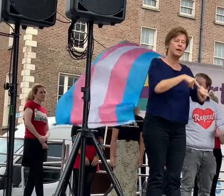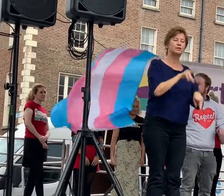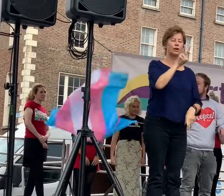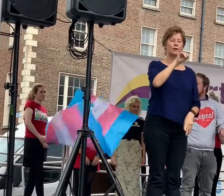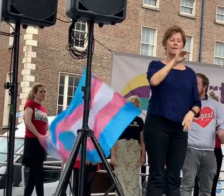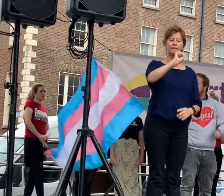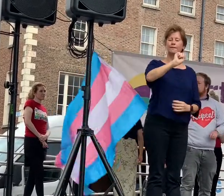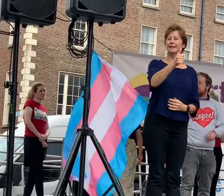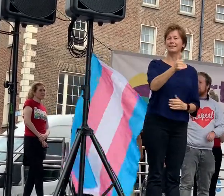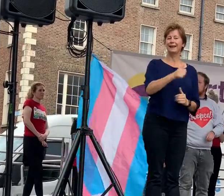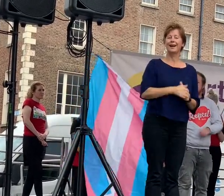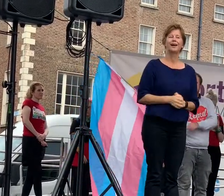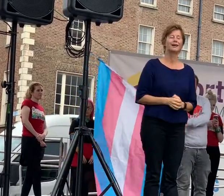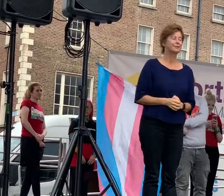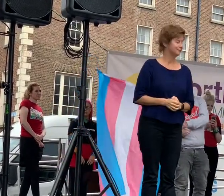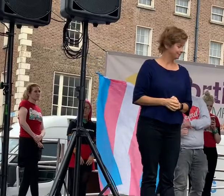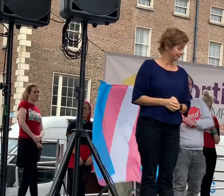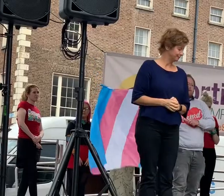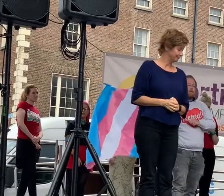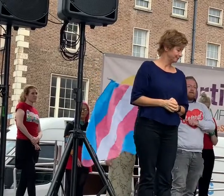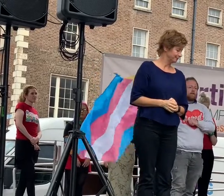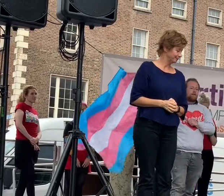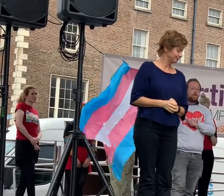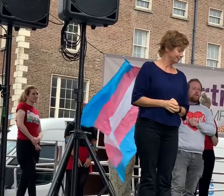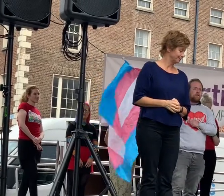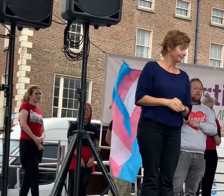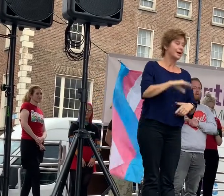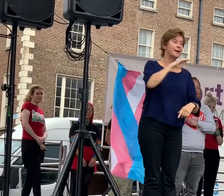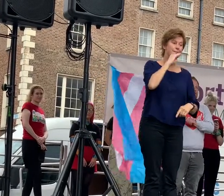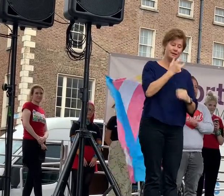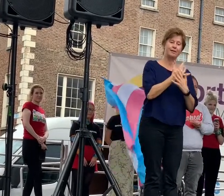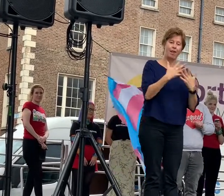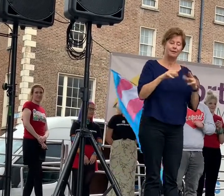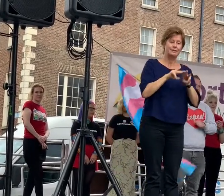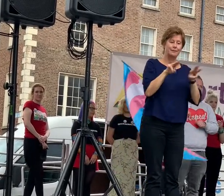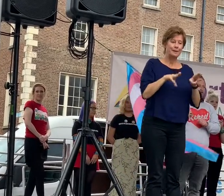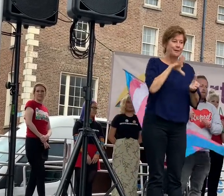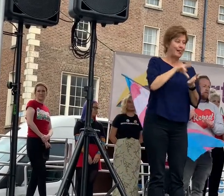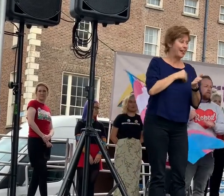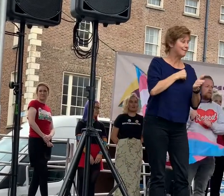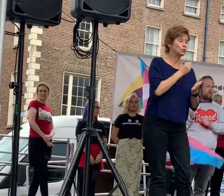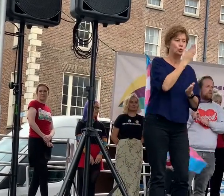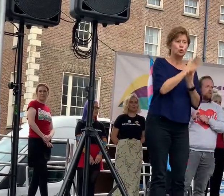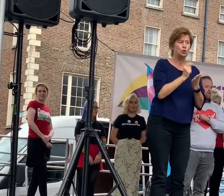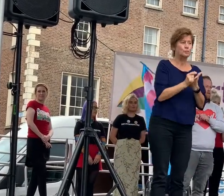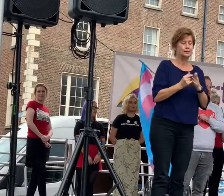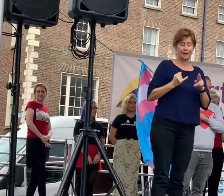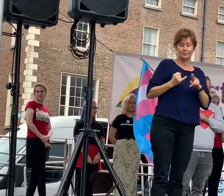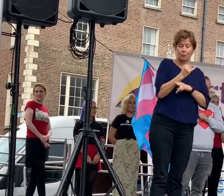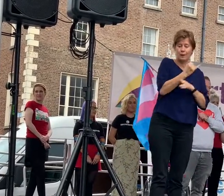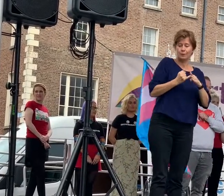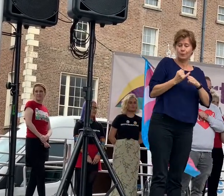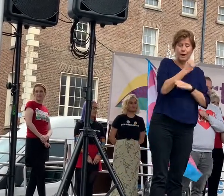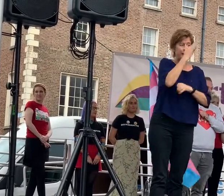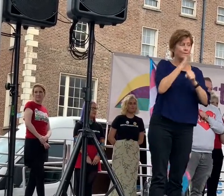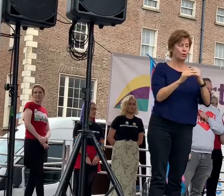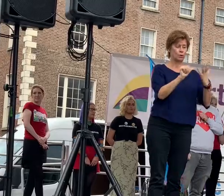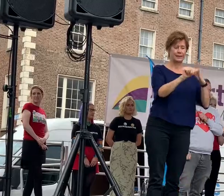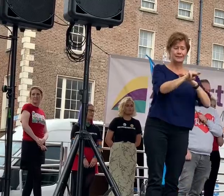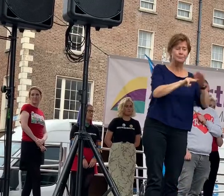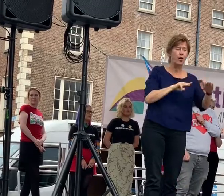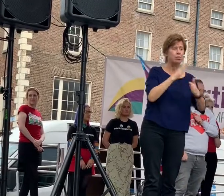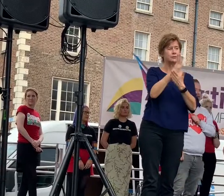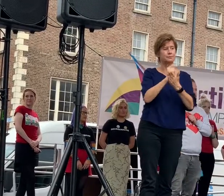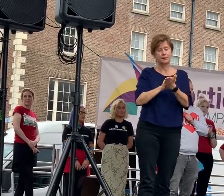problem with giving appointments which means that people might spend six to twelve months waiting on an appointment which means they can't go to the doctor